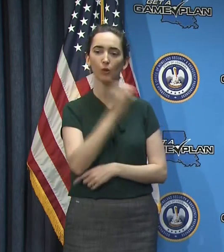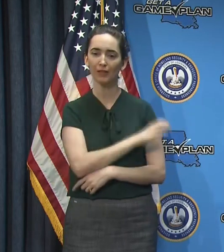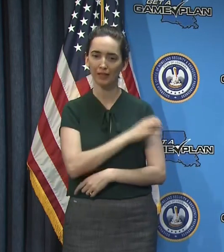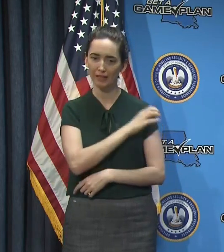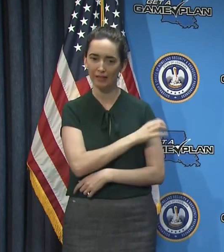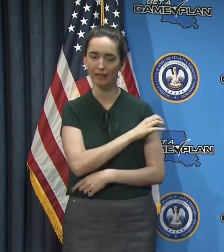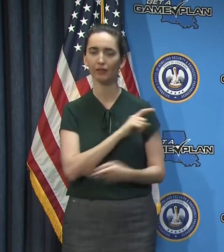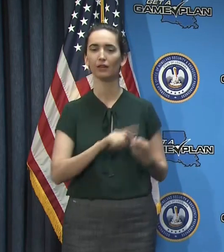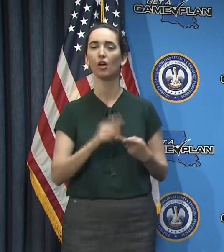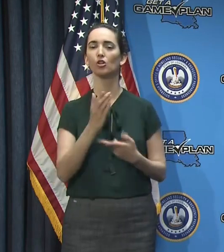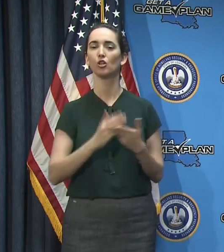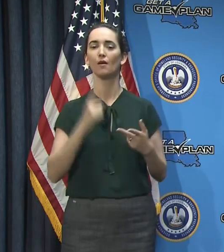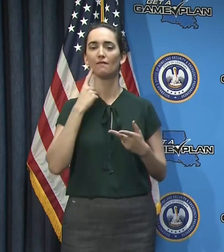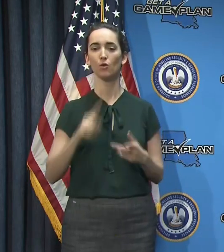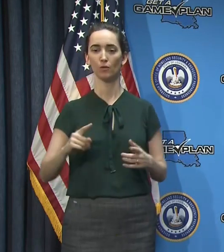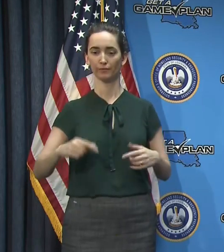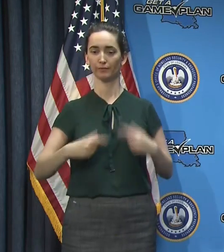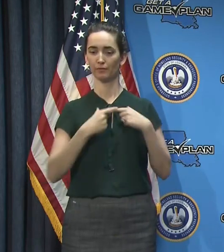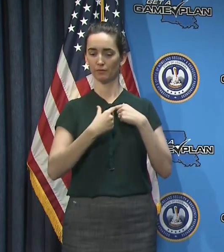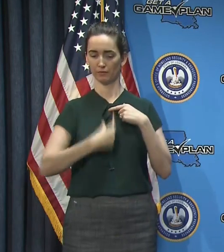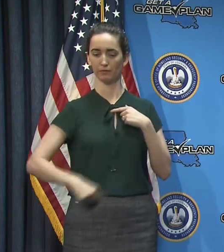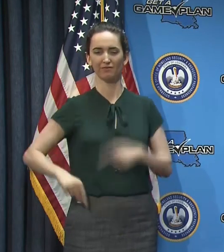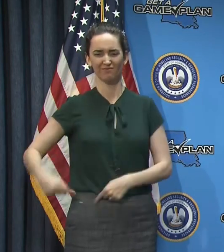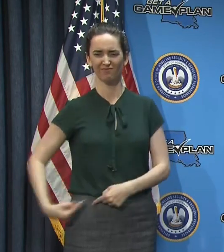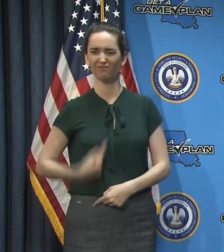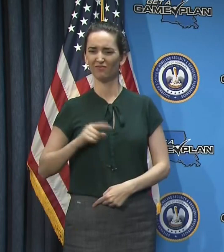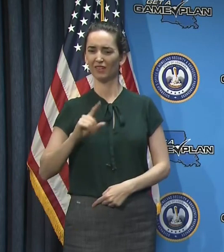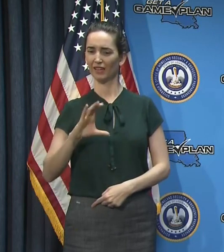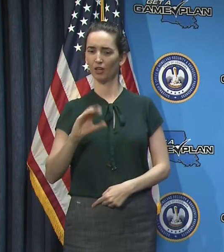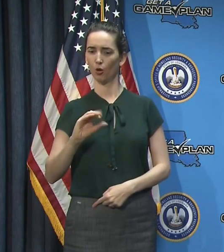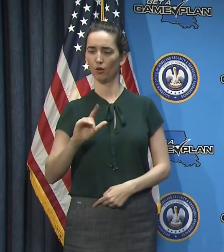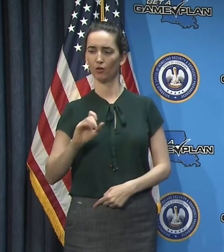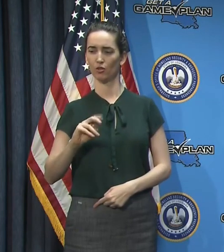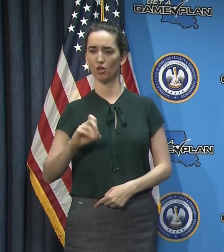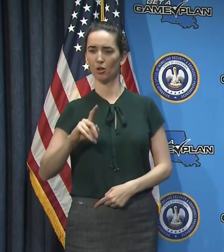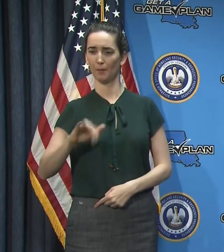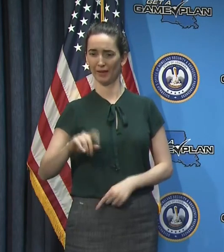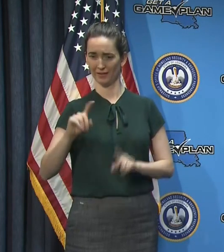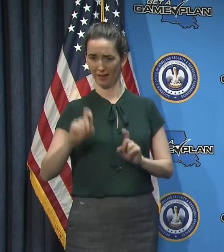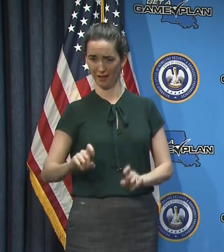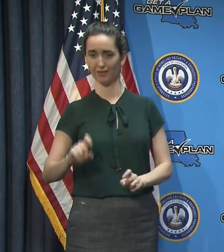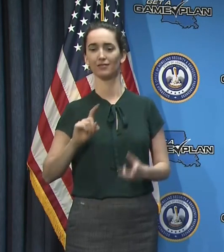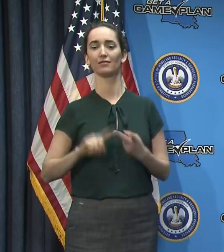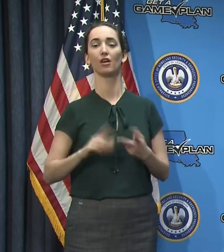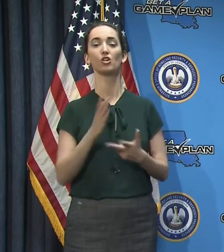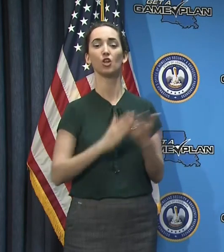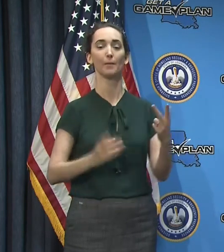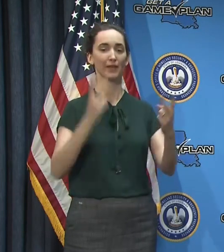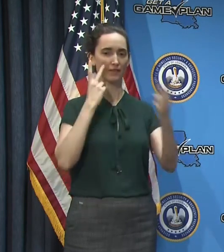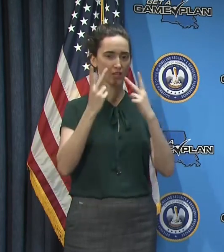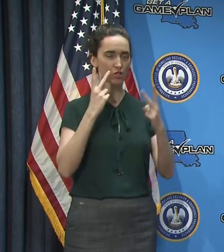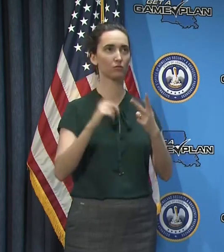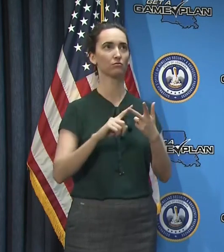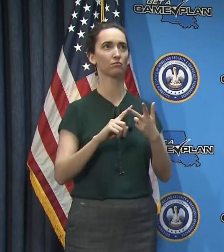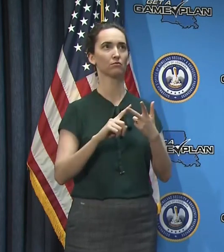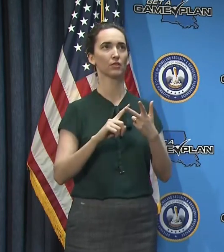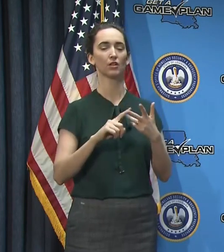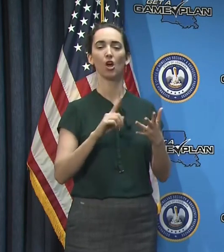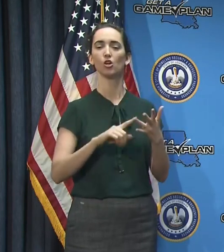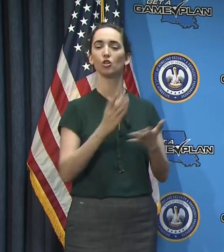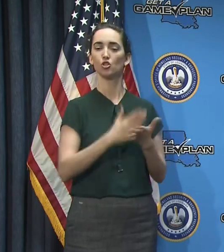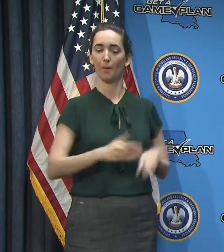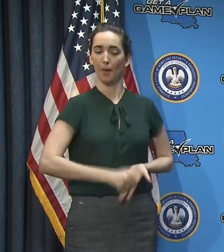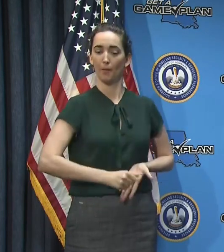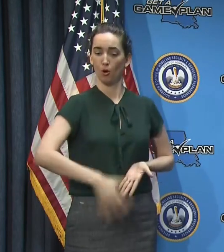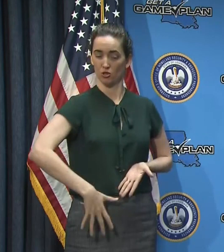colonoscopy and others are have to do with, with vision. And we certainly received some as it relates to abortion clinics. And so